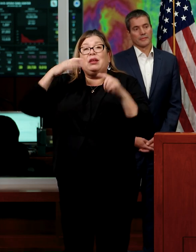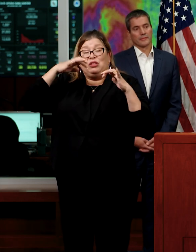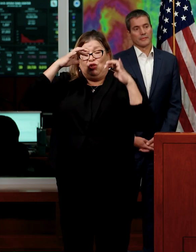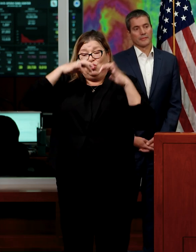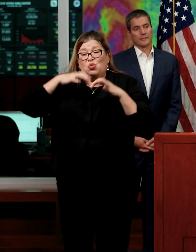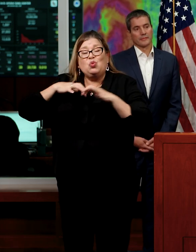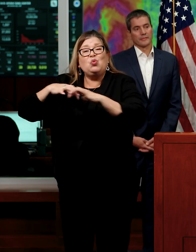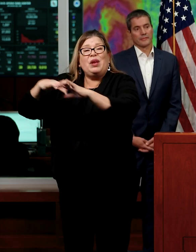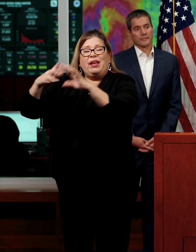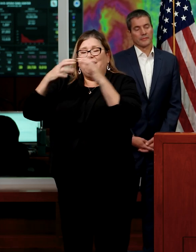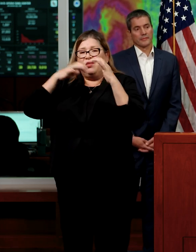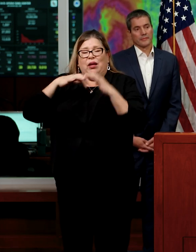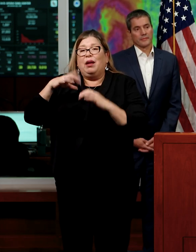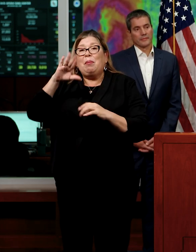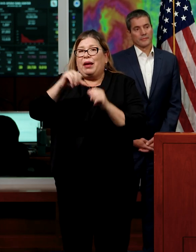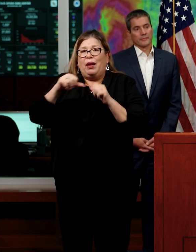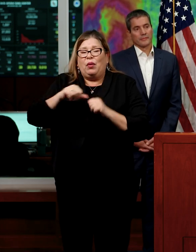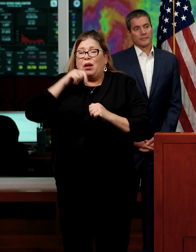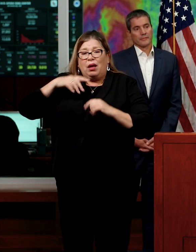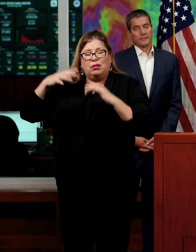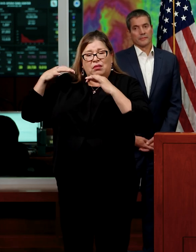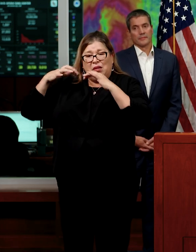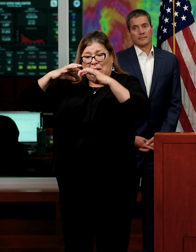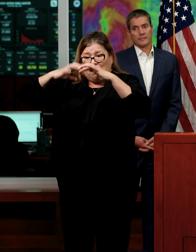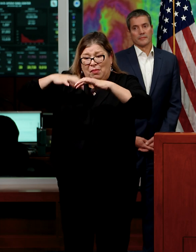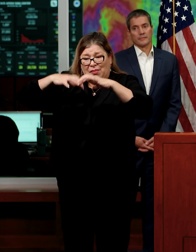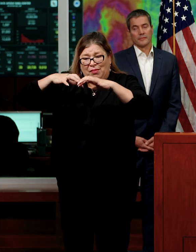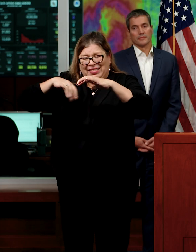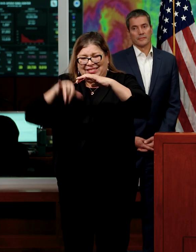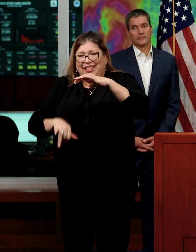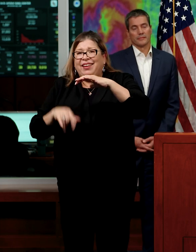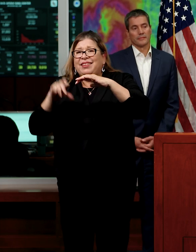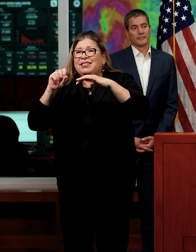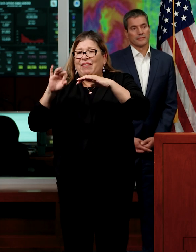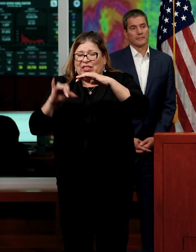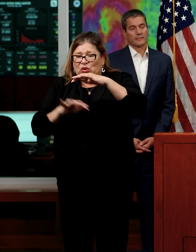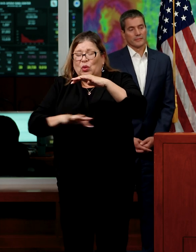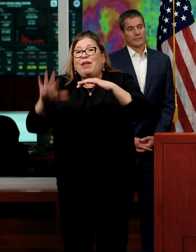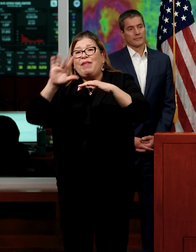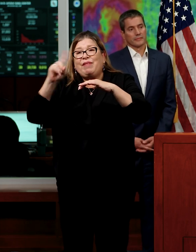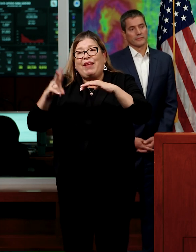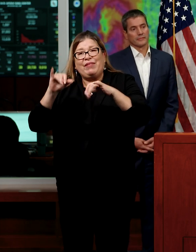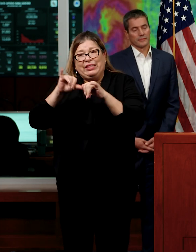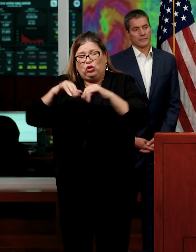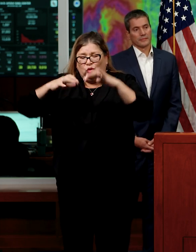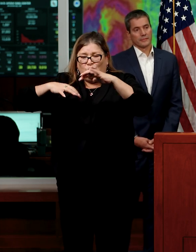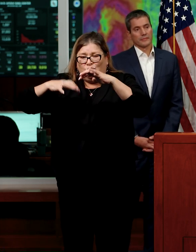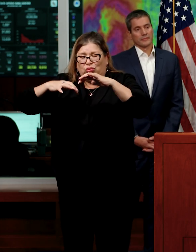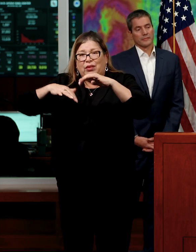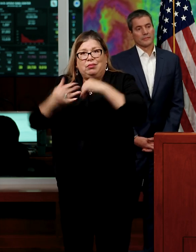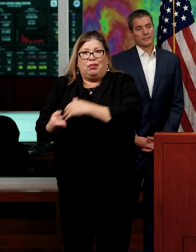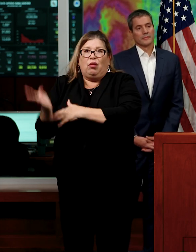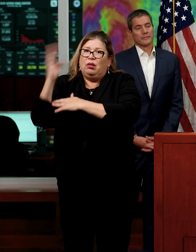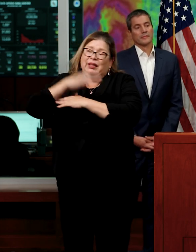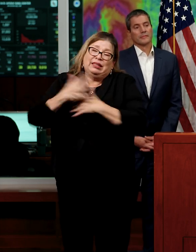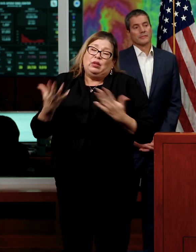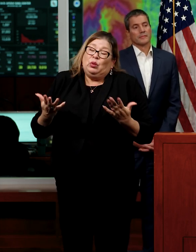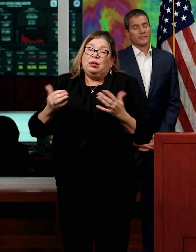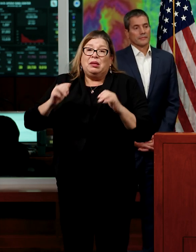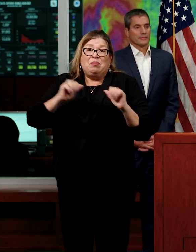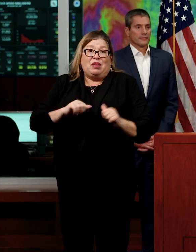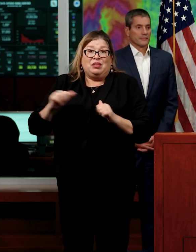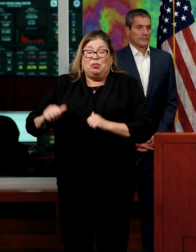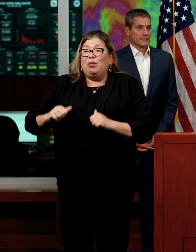the Bay Area, and San Francisco had five and a half inches of rain that day. So it is possible as these storms come in, you know,